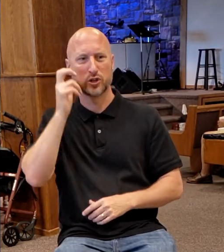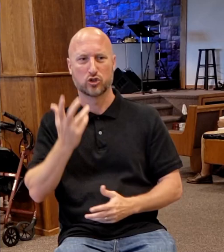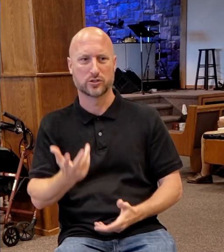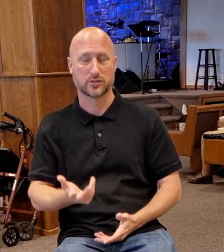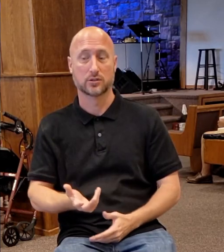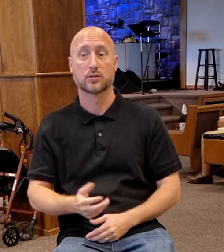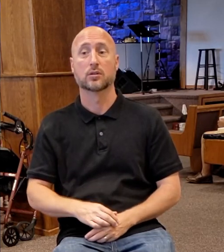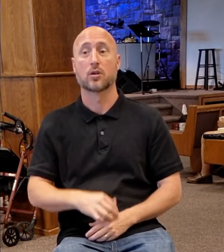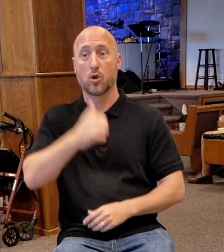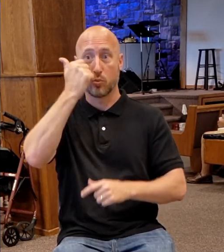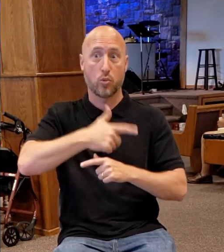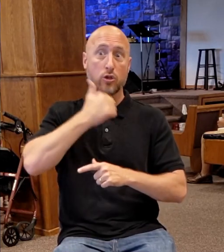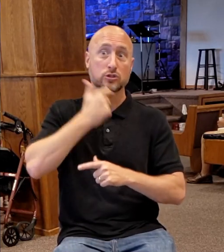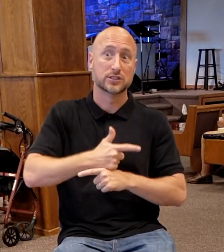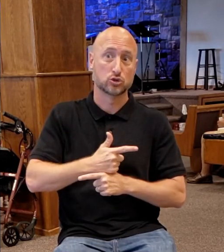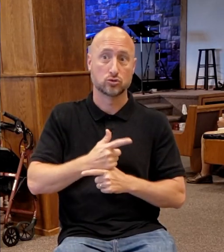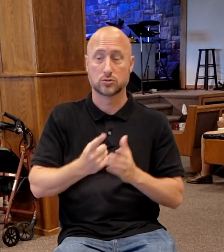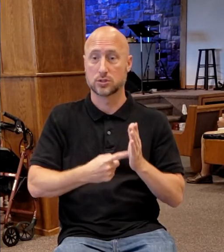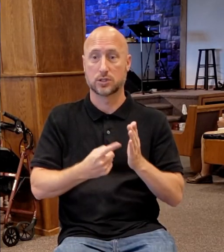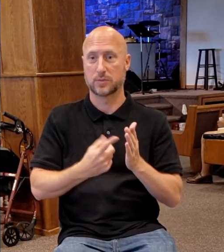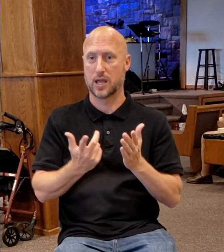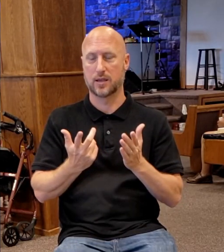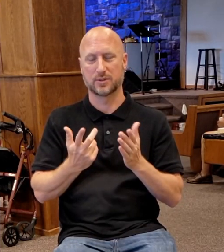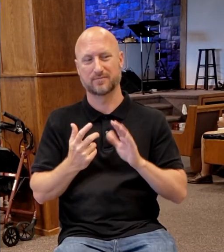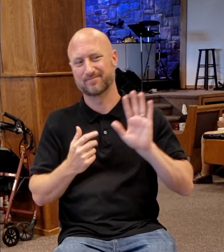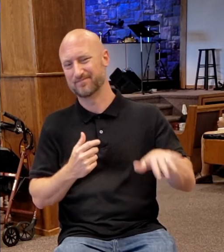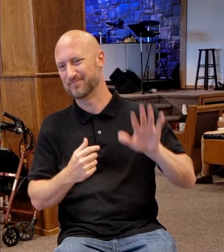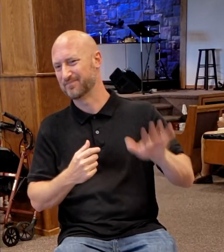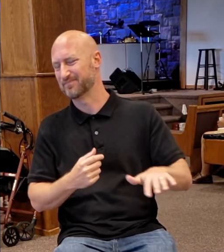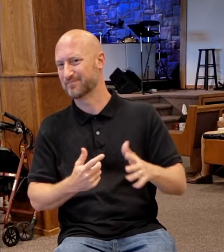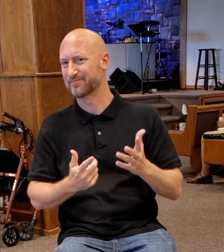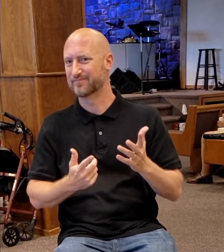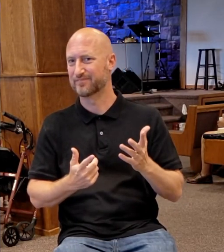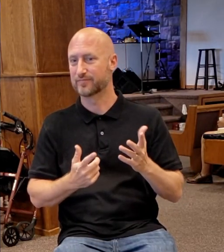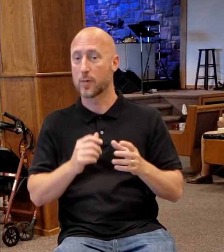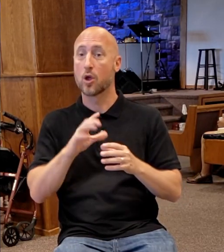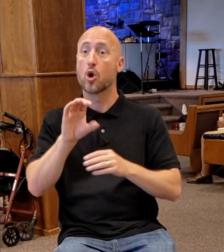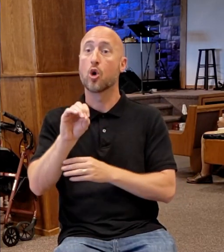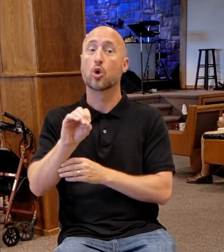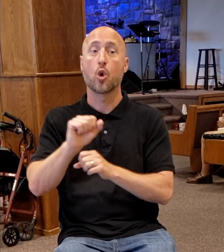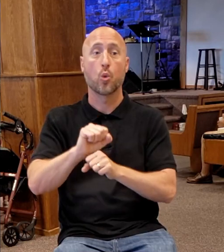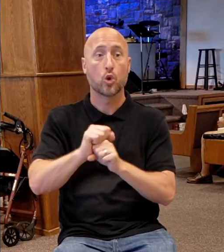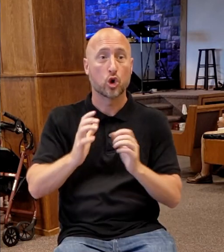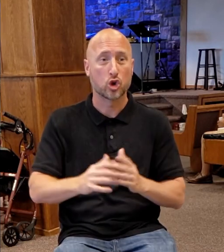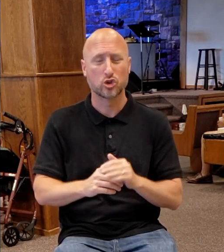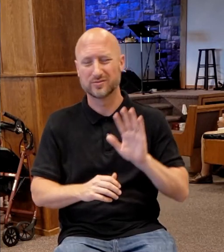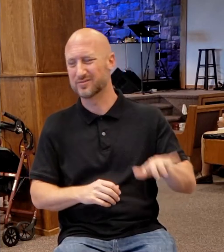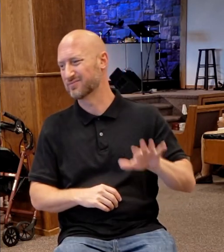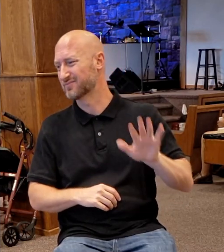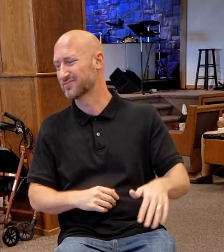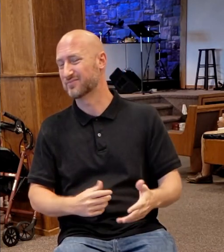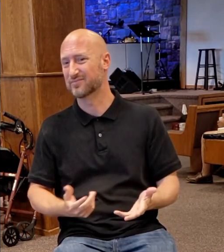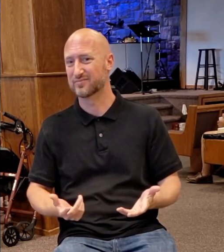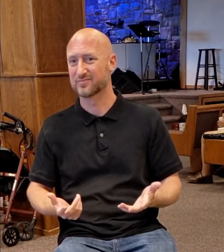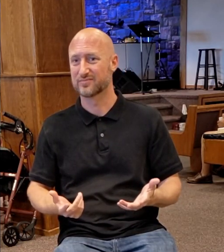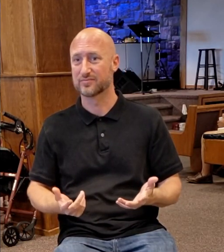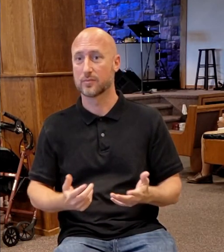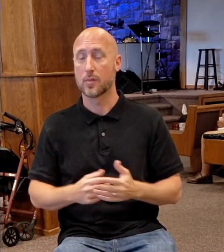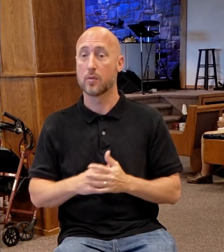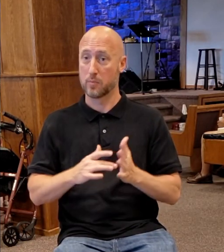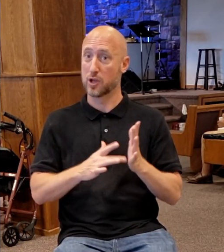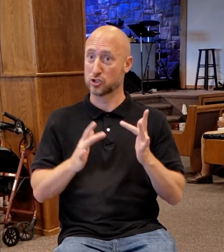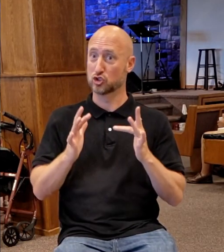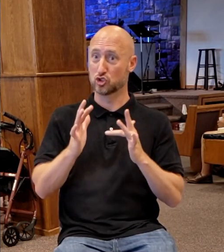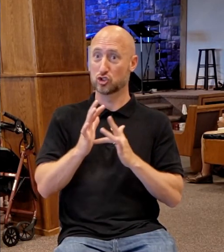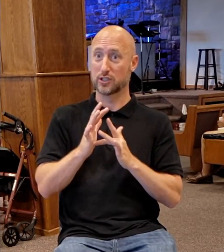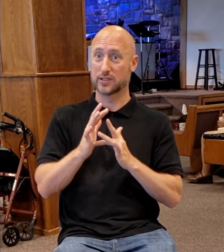sisters. Sometimes our fellow employees or classmates. Understand here, Jesus steps into that on